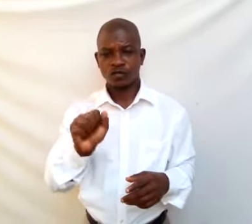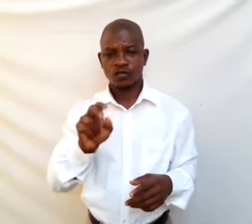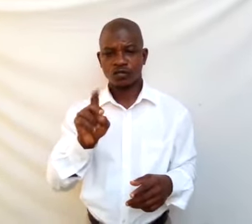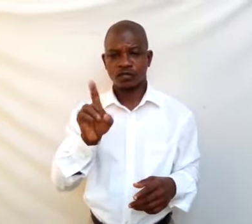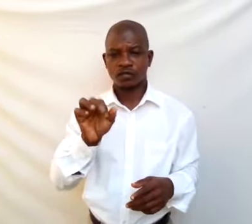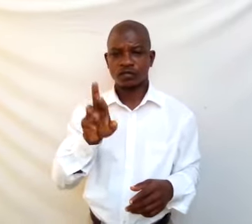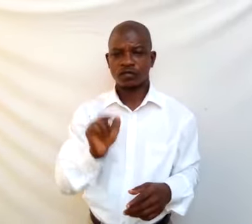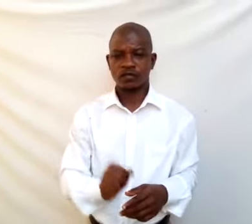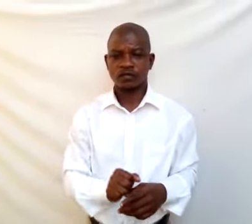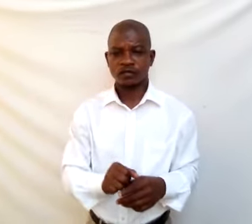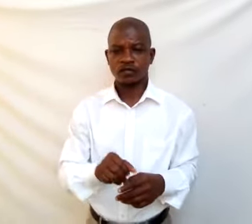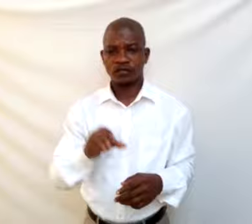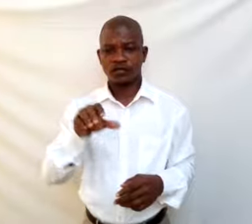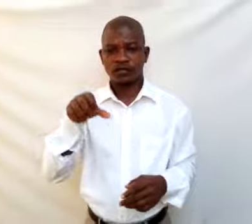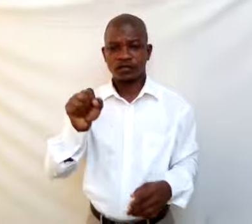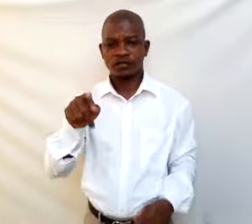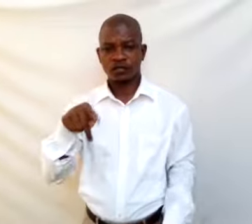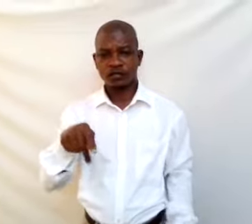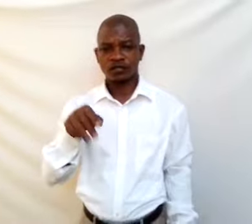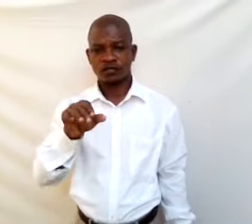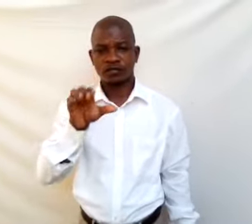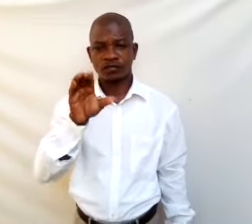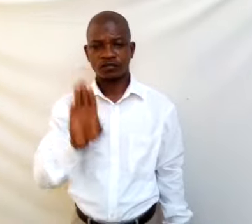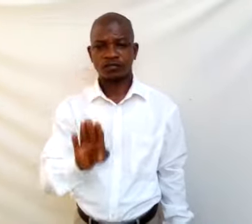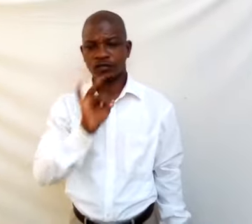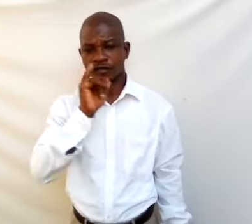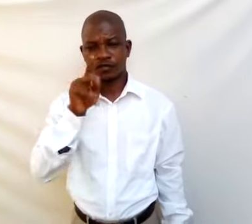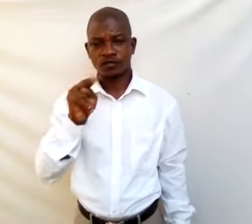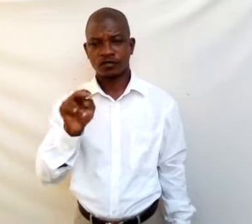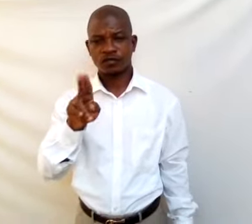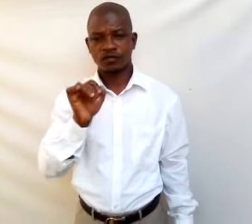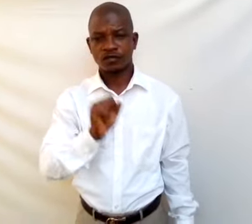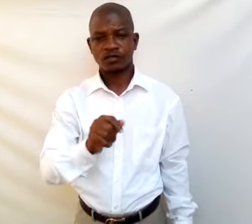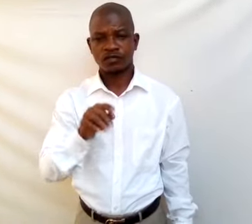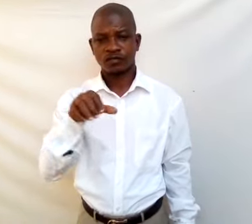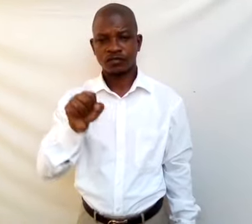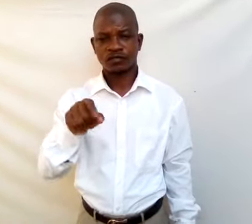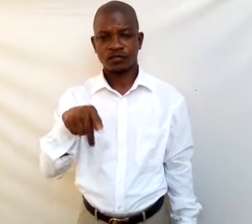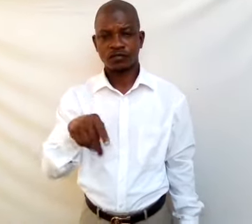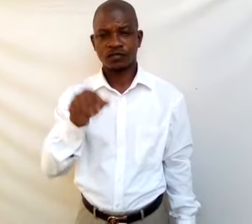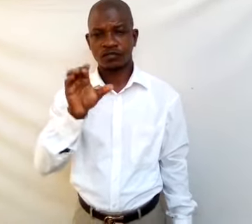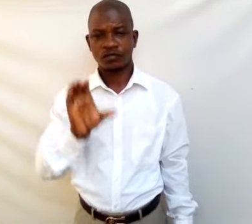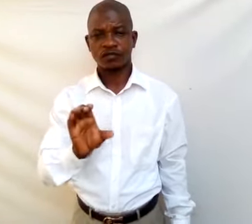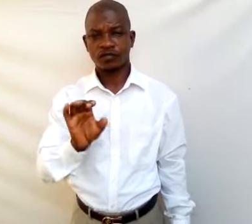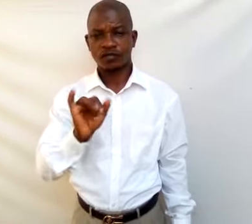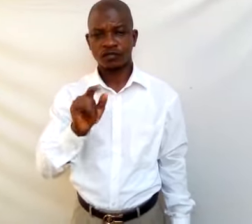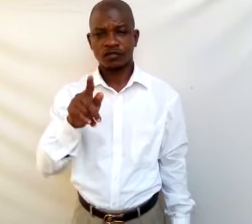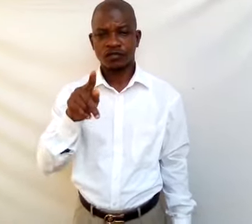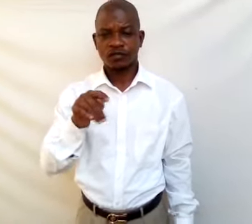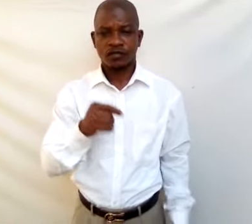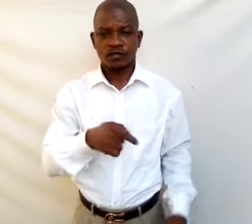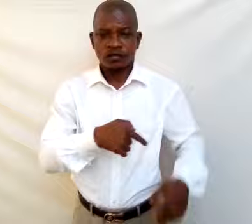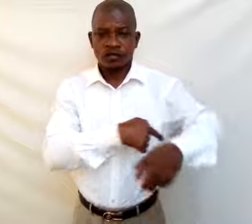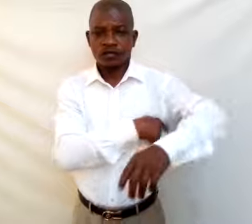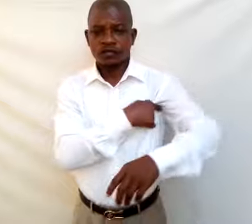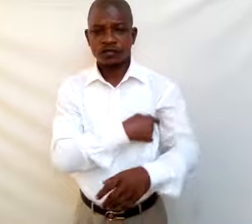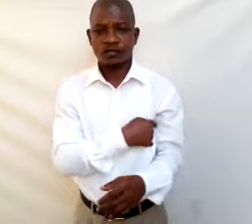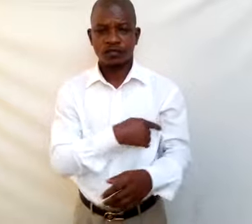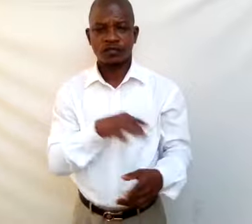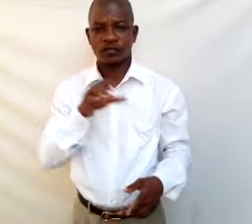Specimen B is a metal roof. Specimen C is a thermometer. Specimen D